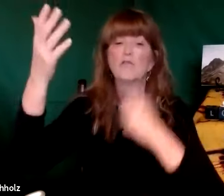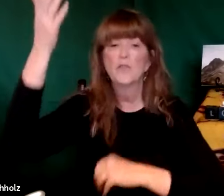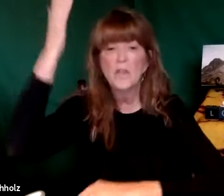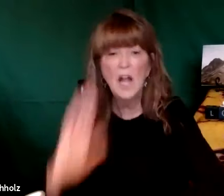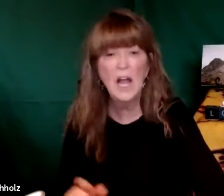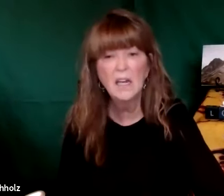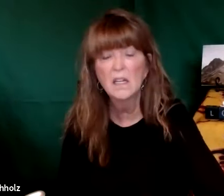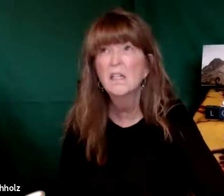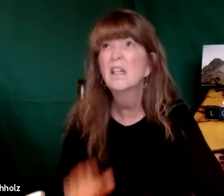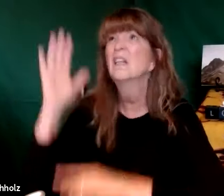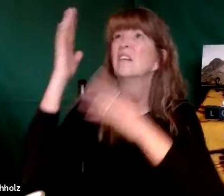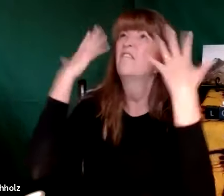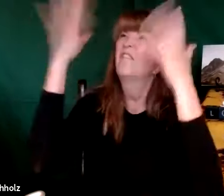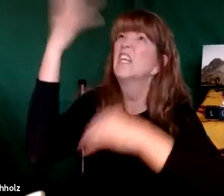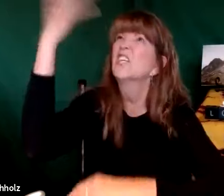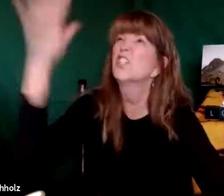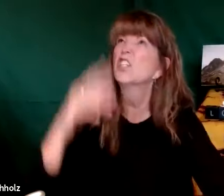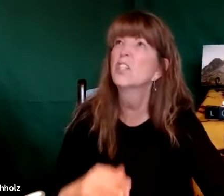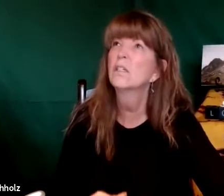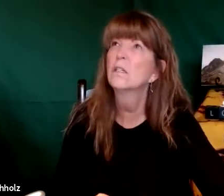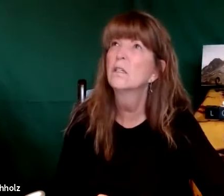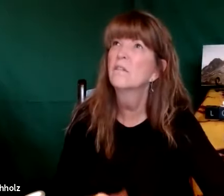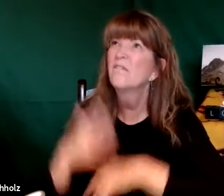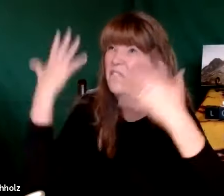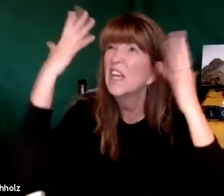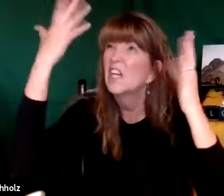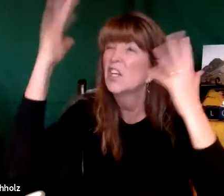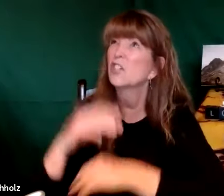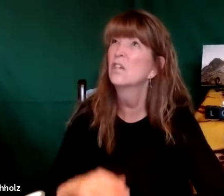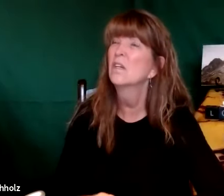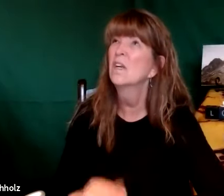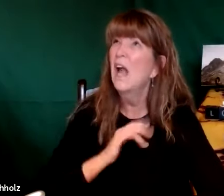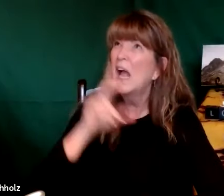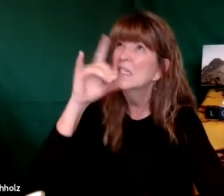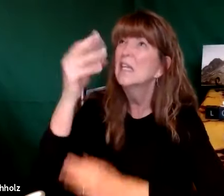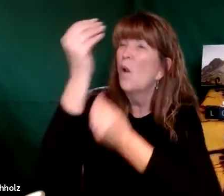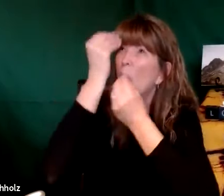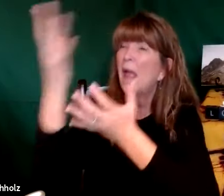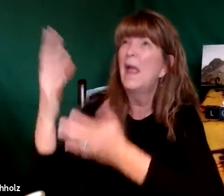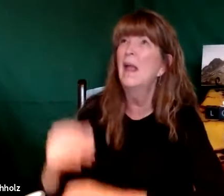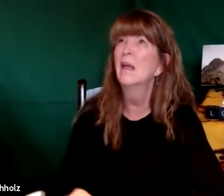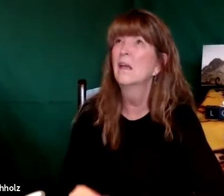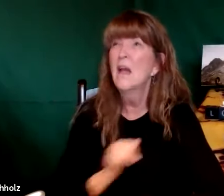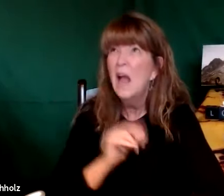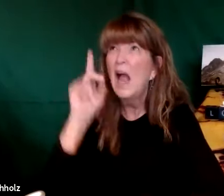depressed he just cried out to God and said enough is enough I